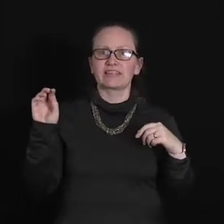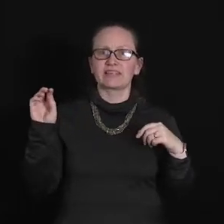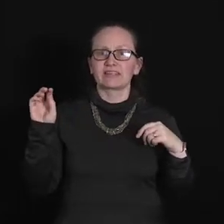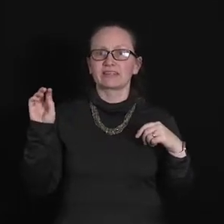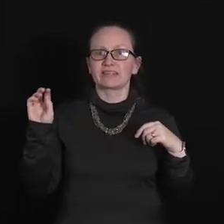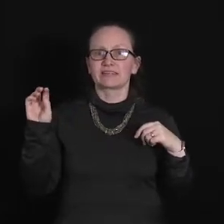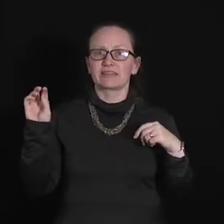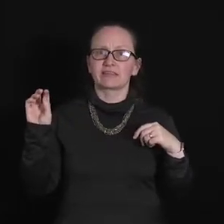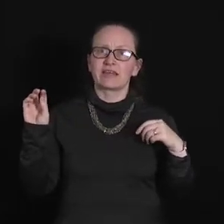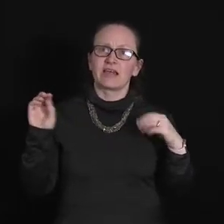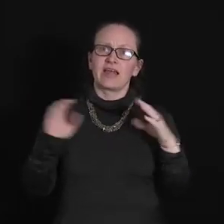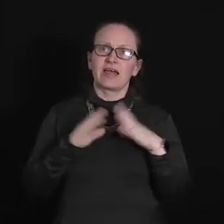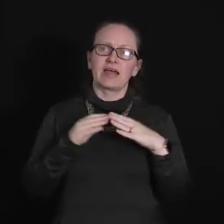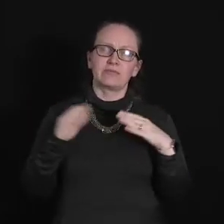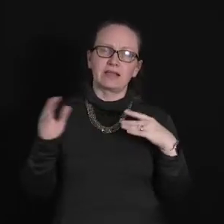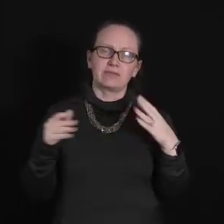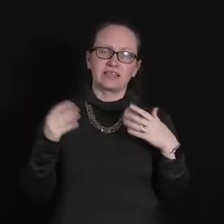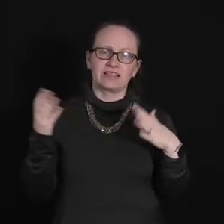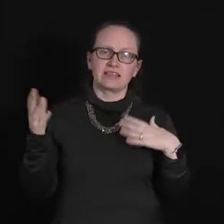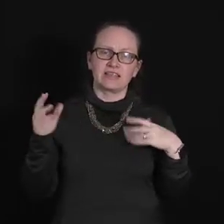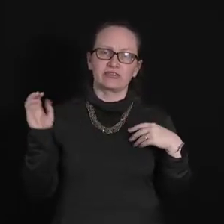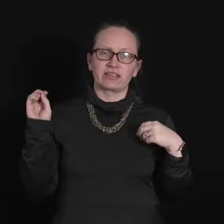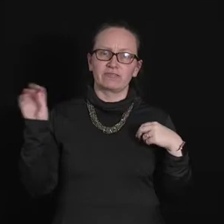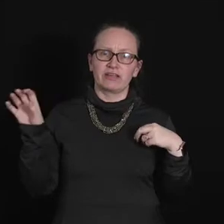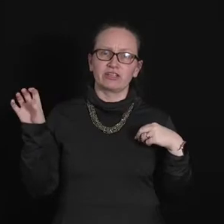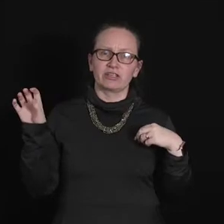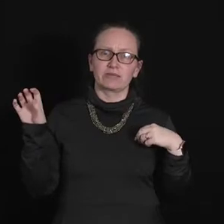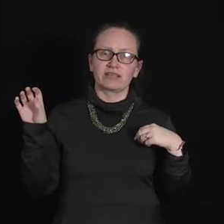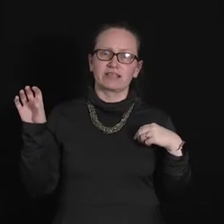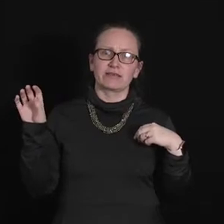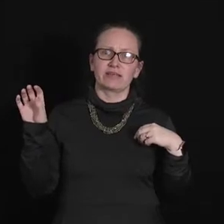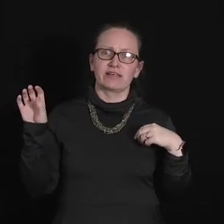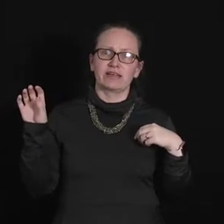and when it was in the destructive regions we get something like.